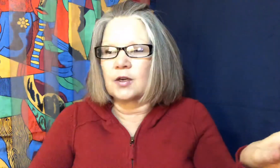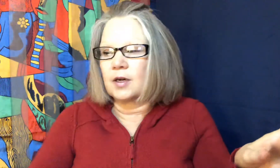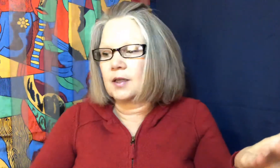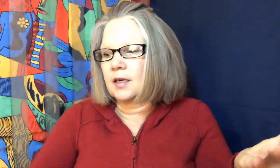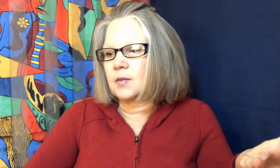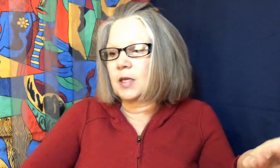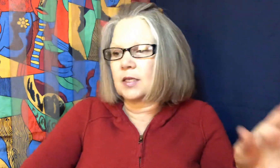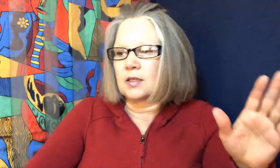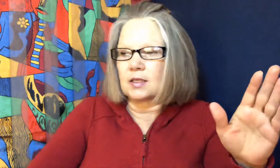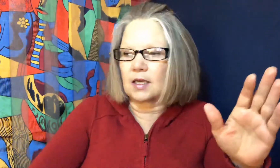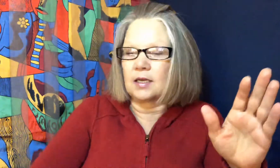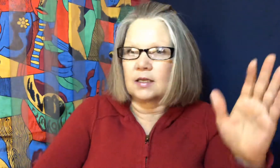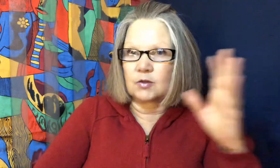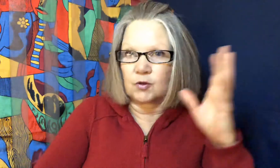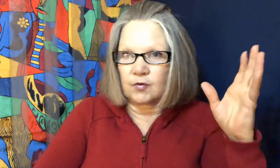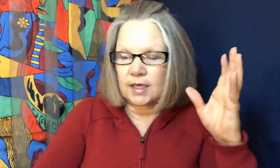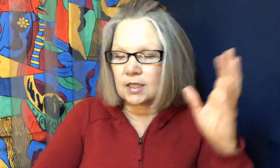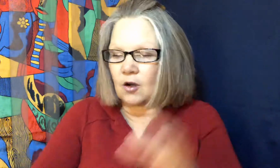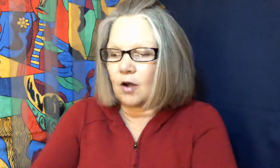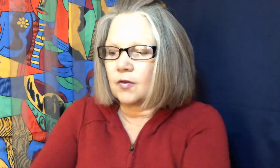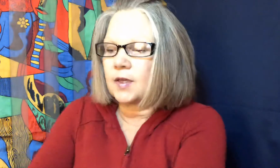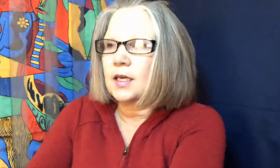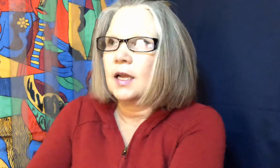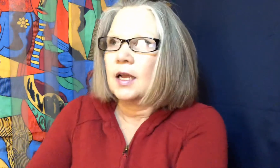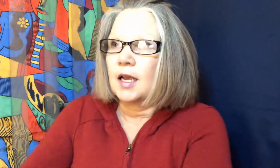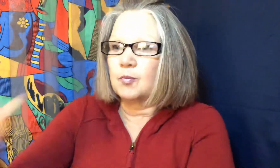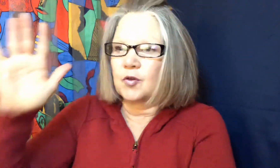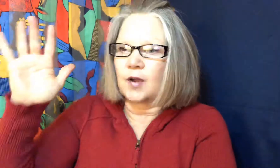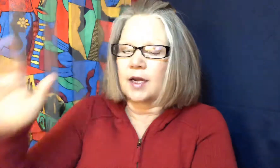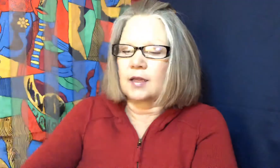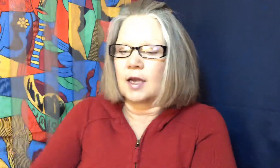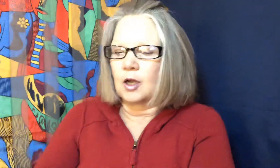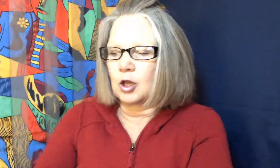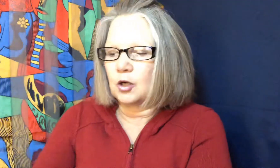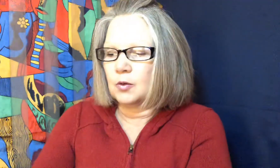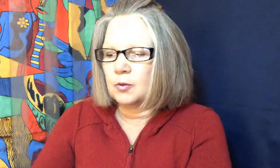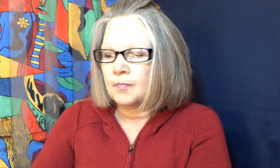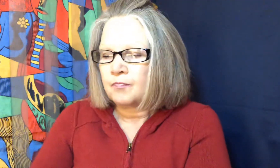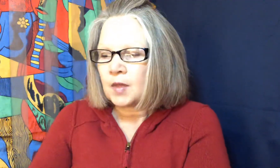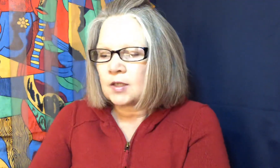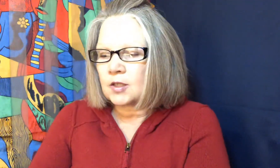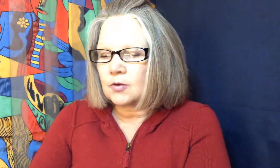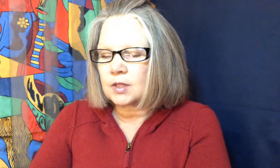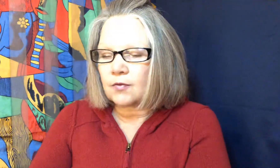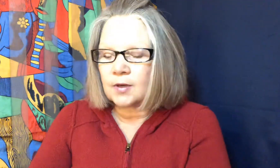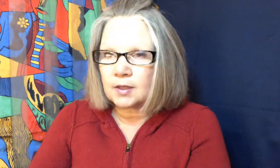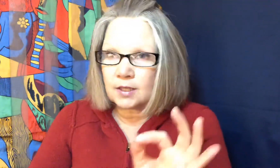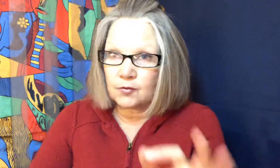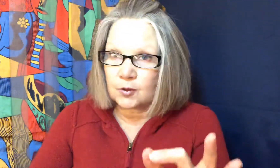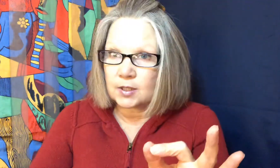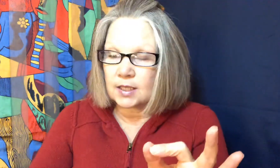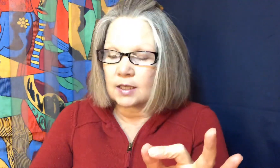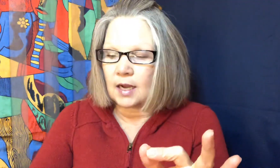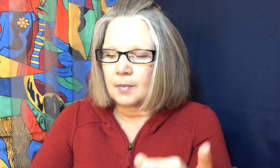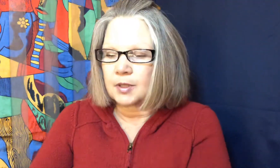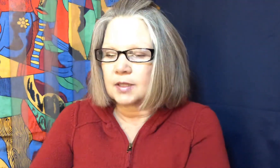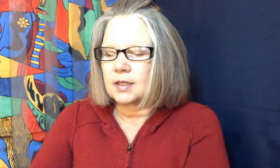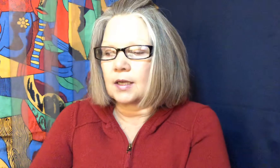and that is because the Sun is reflecting off of it and providing that glow so definitely the first thing that happens that